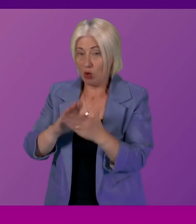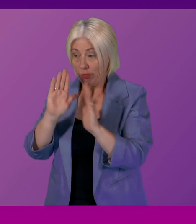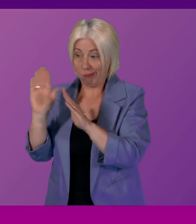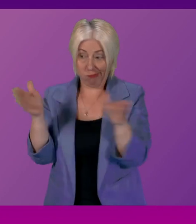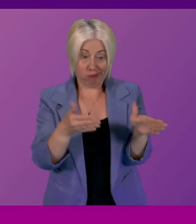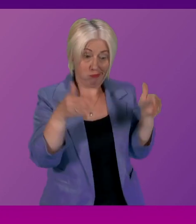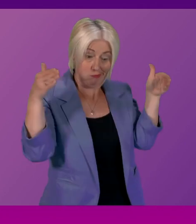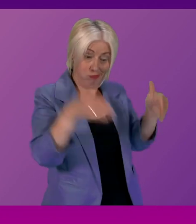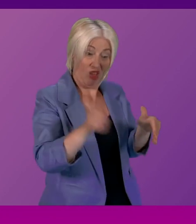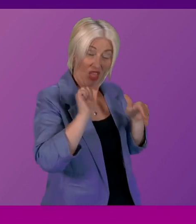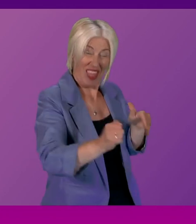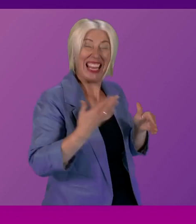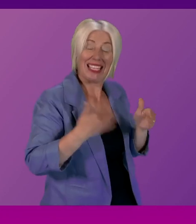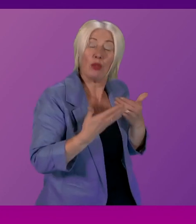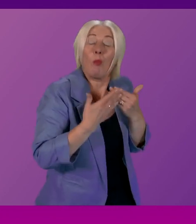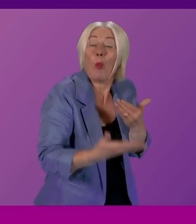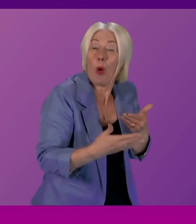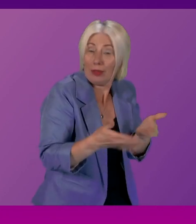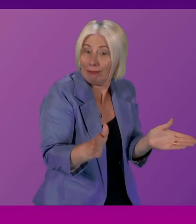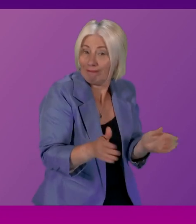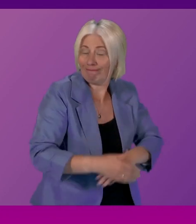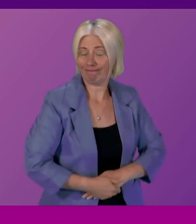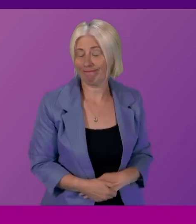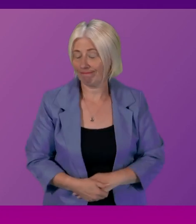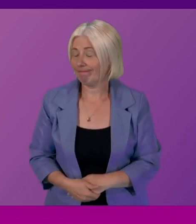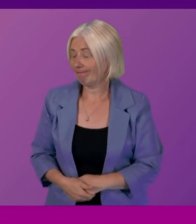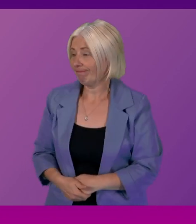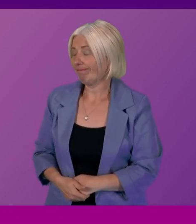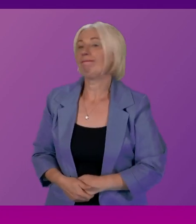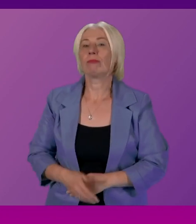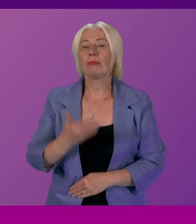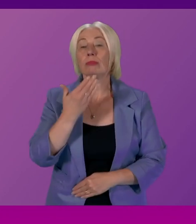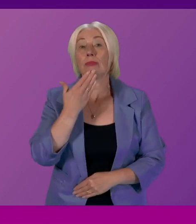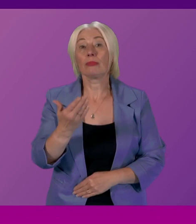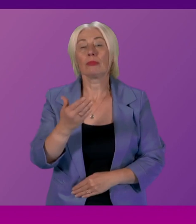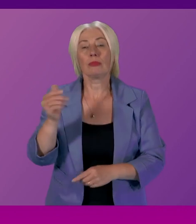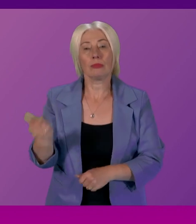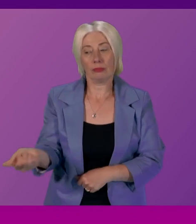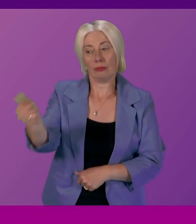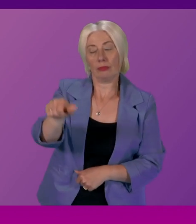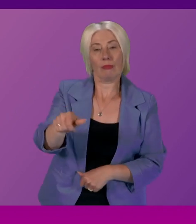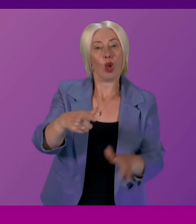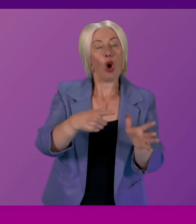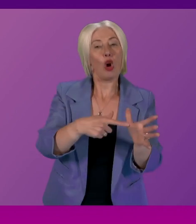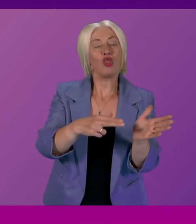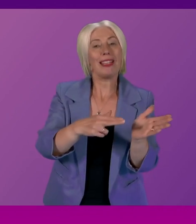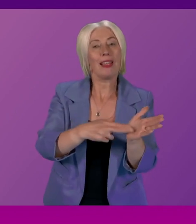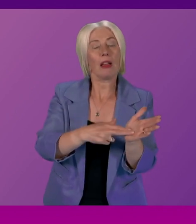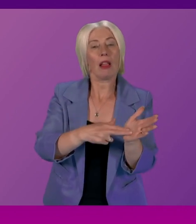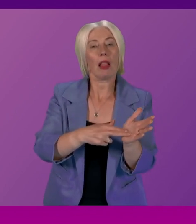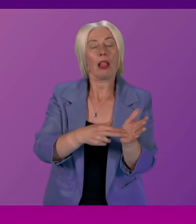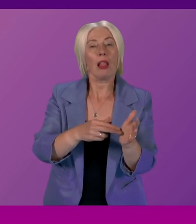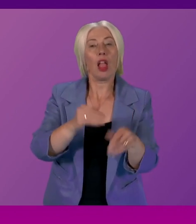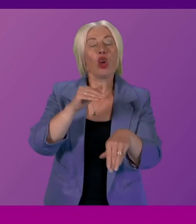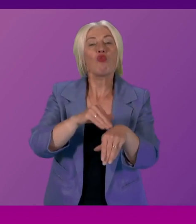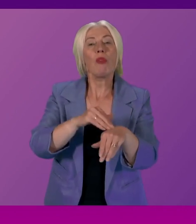that need it the most Thanks so much Colette I'm going move down the line to Audrey Nicol convener of the criminal justice